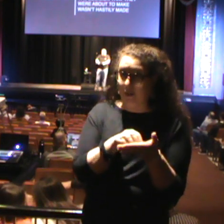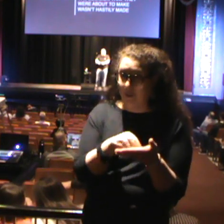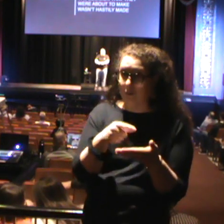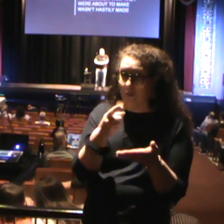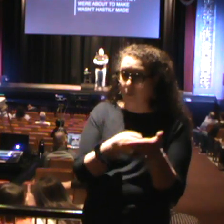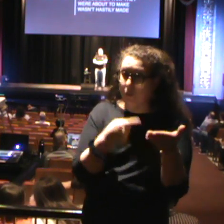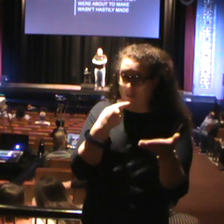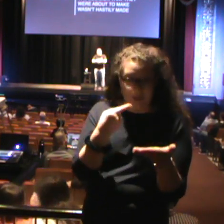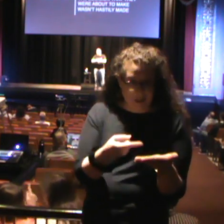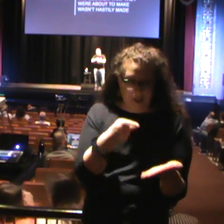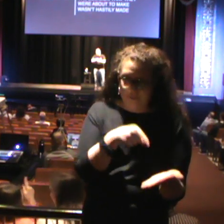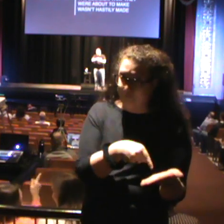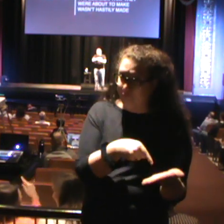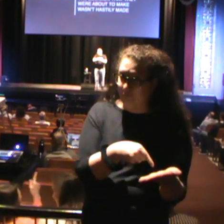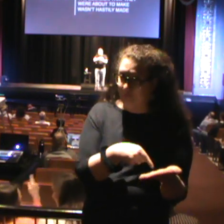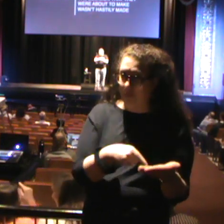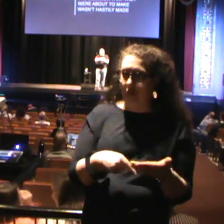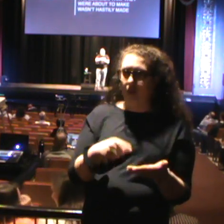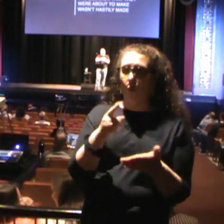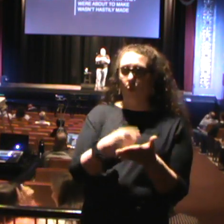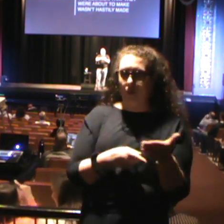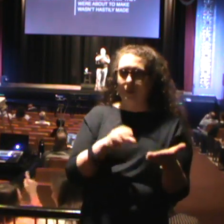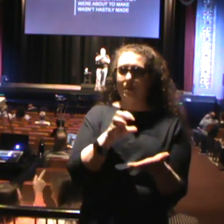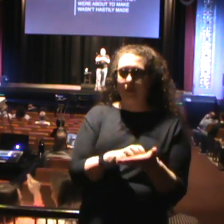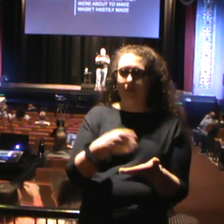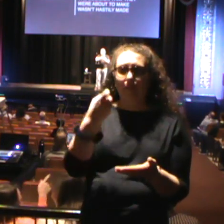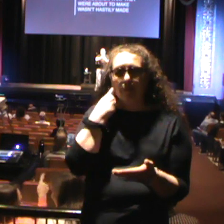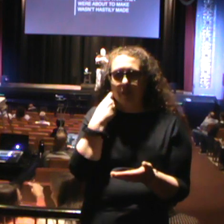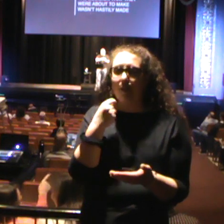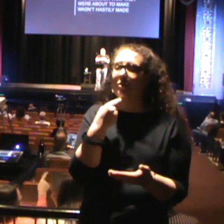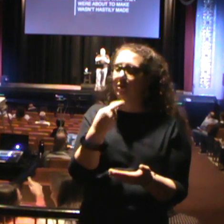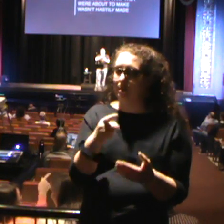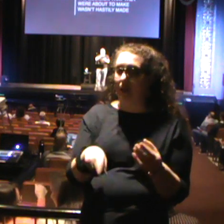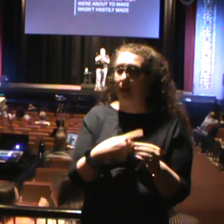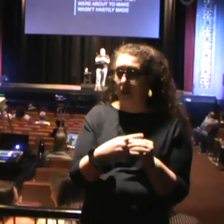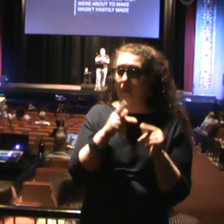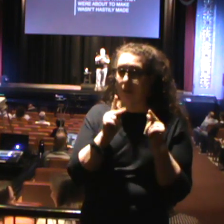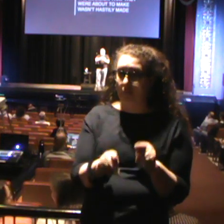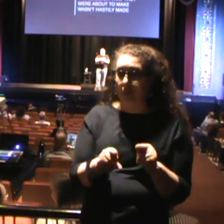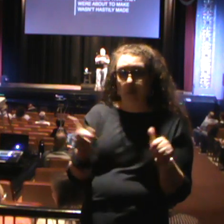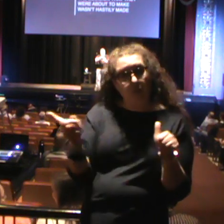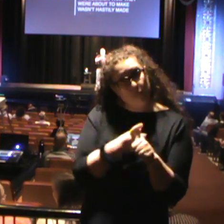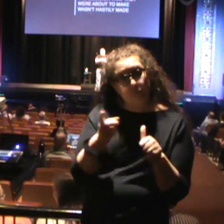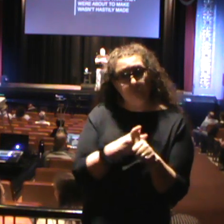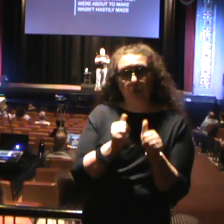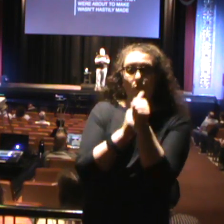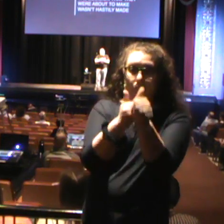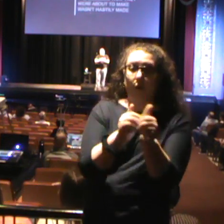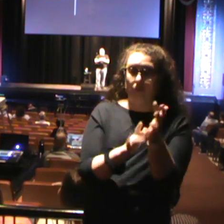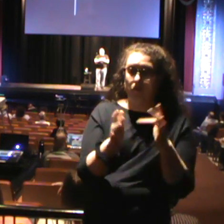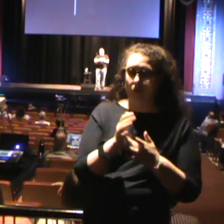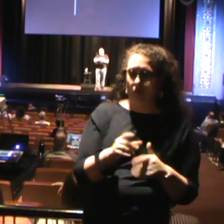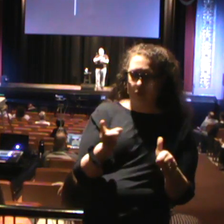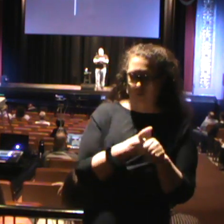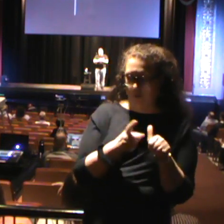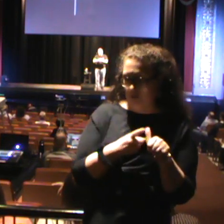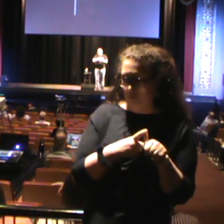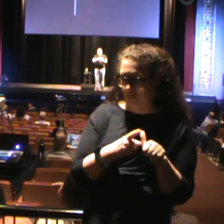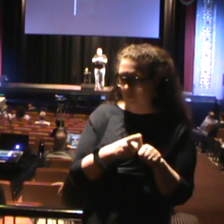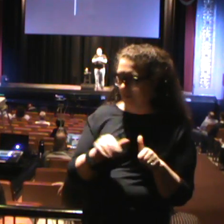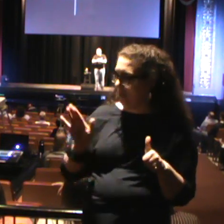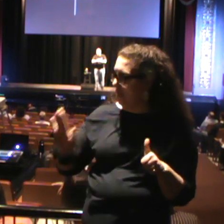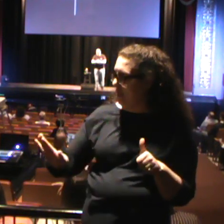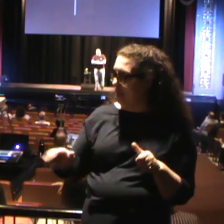So let's look at some things that the text actually says about the people who were the first followers of Jesus. One, they